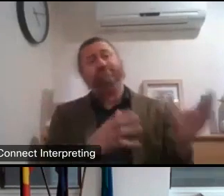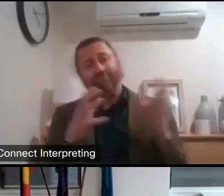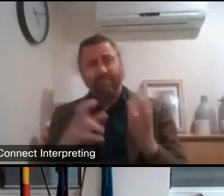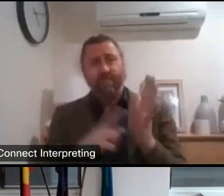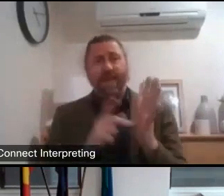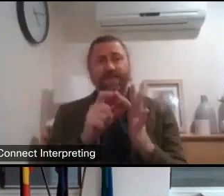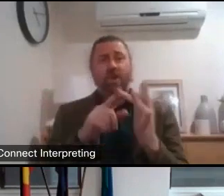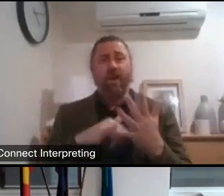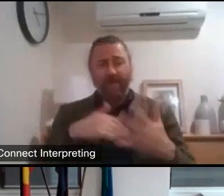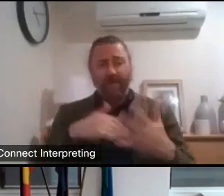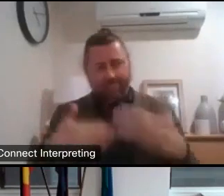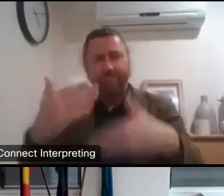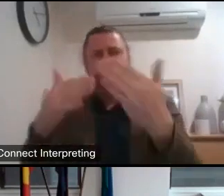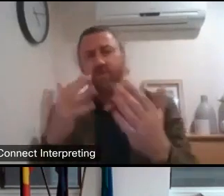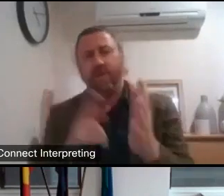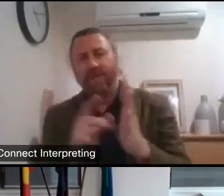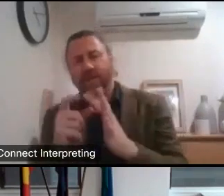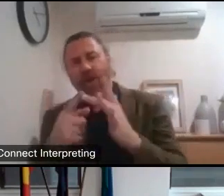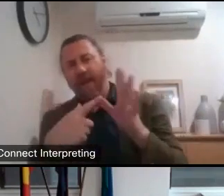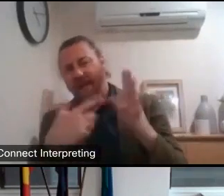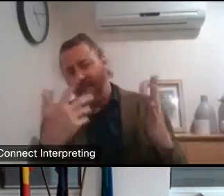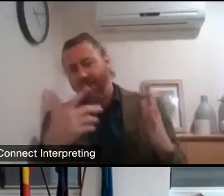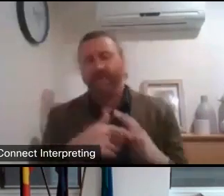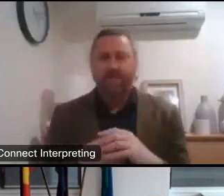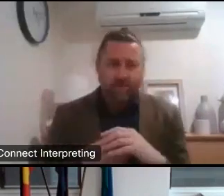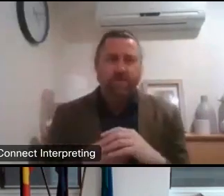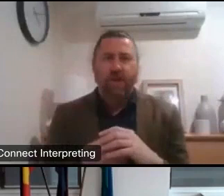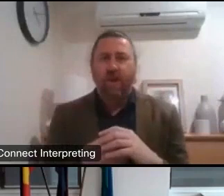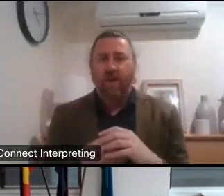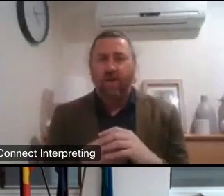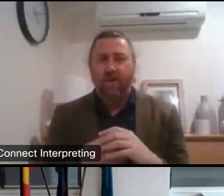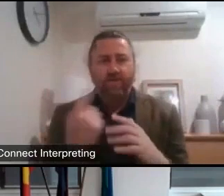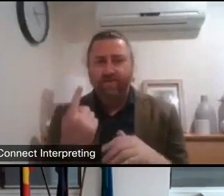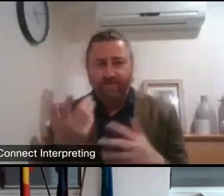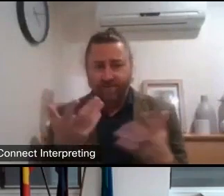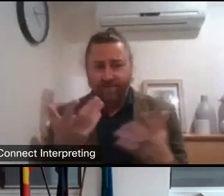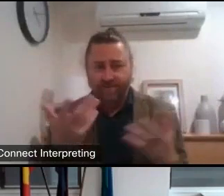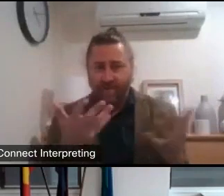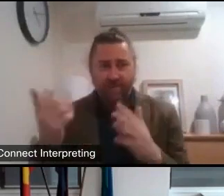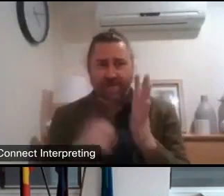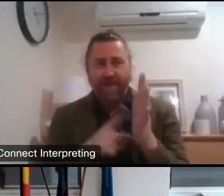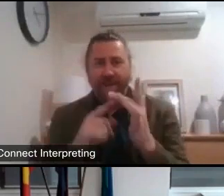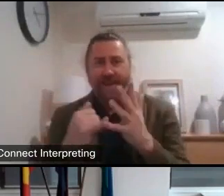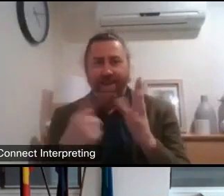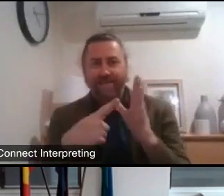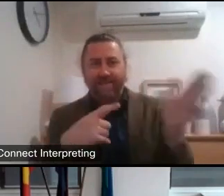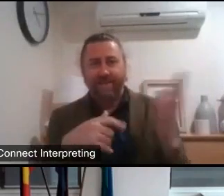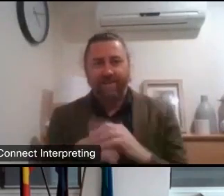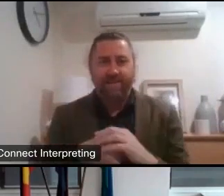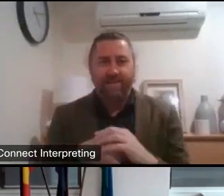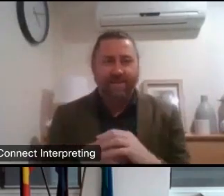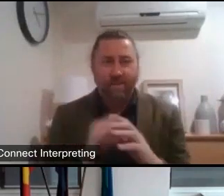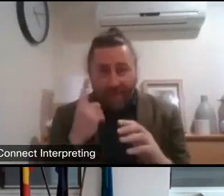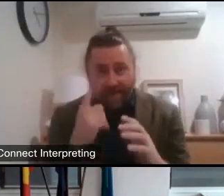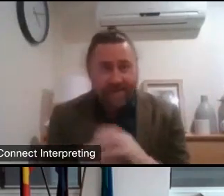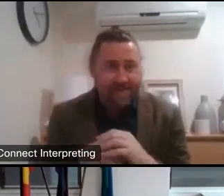uh meaning ndia i assume so uh let's give that one to lisa what do you think